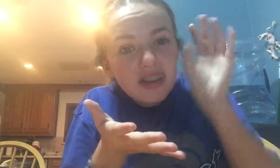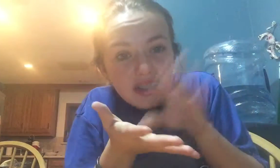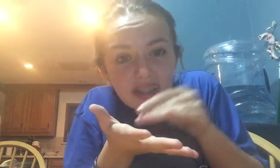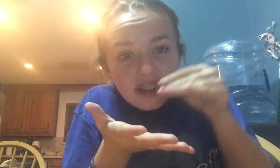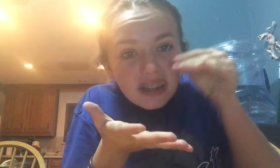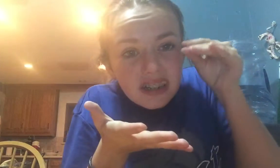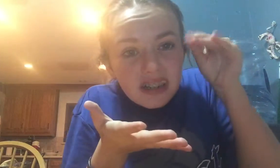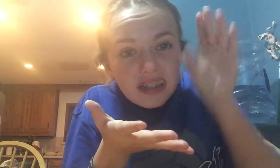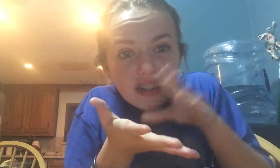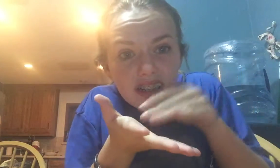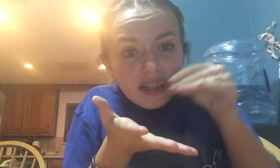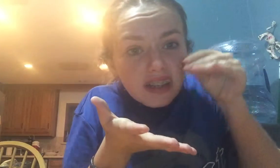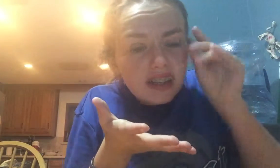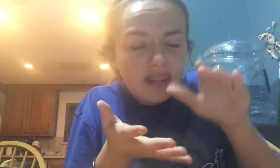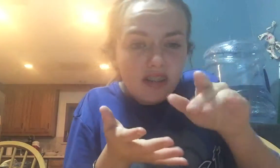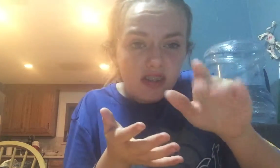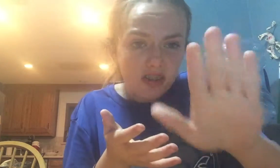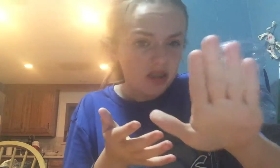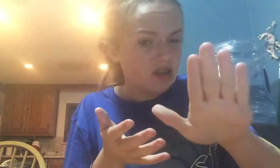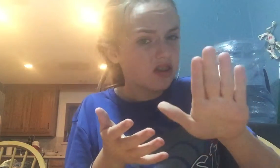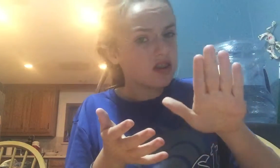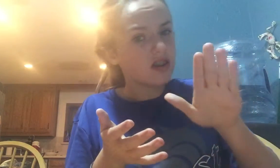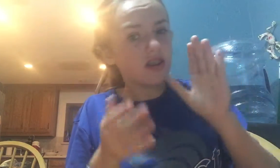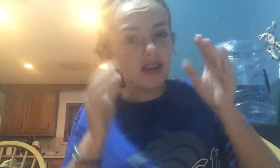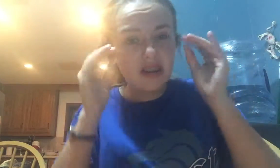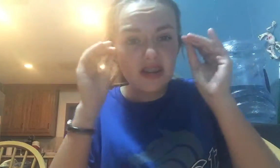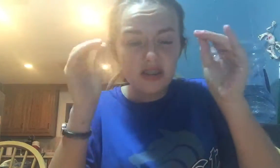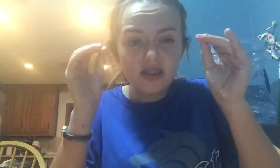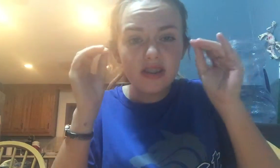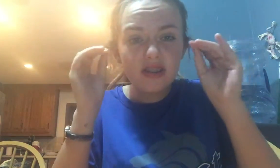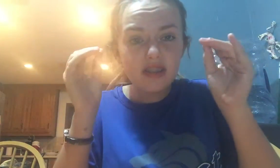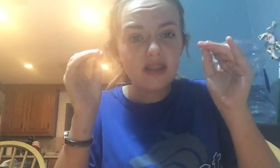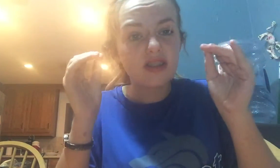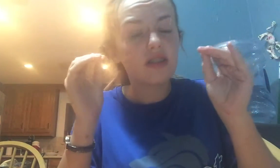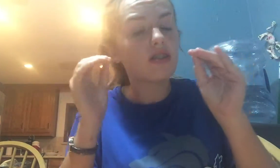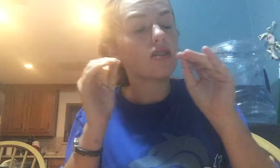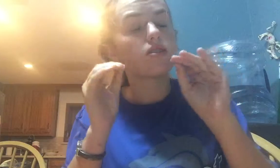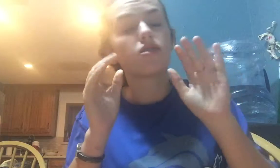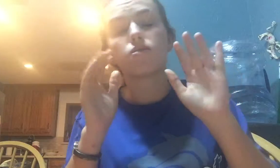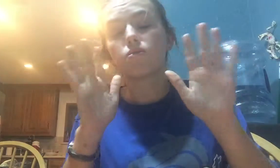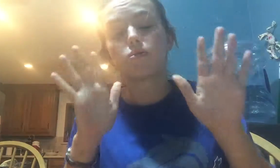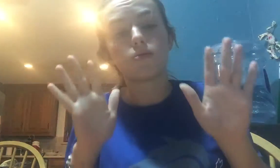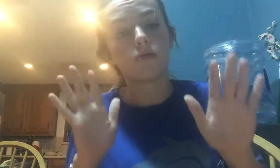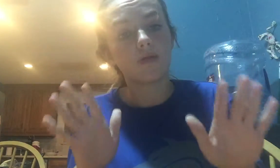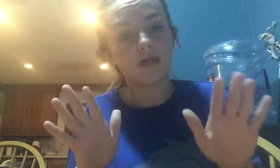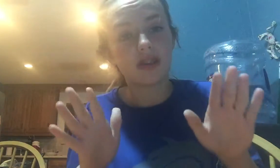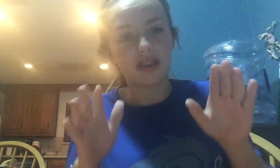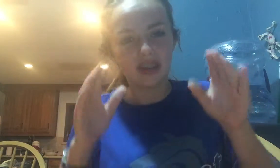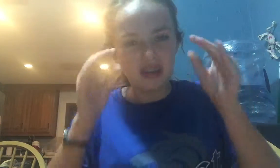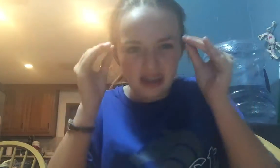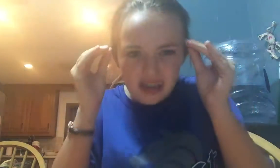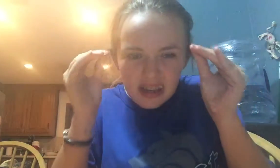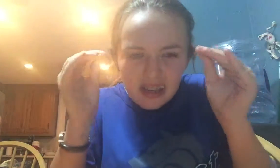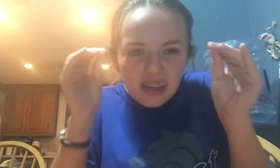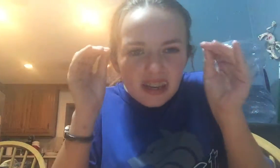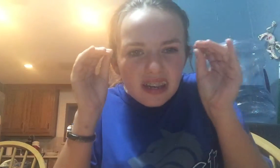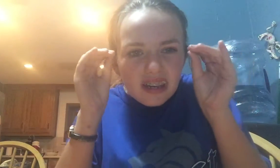and learned so much. She would teach so diligently. And we would learn and learn.